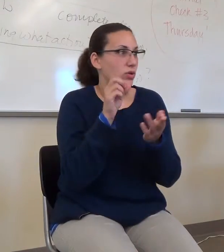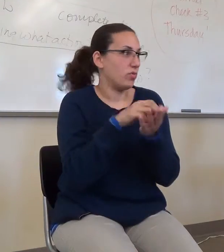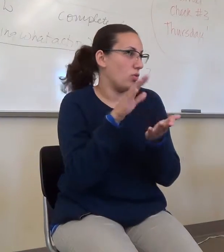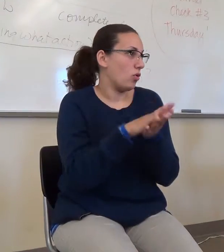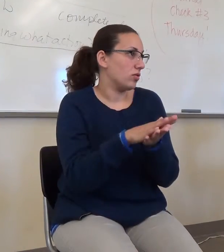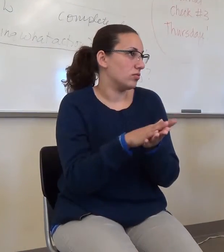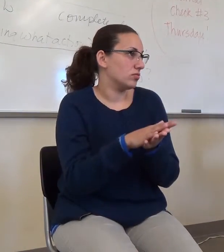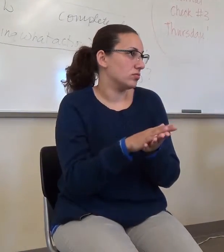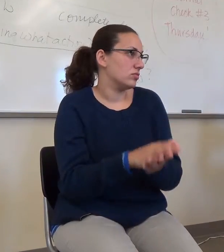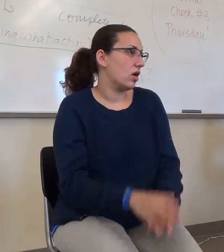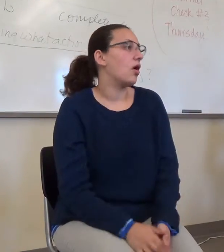Okay.